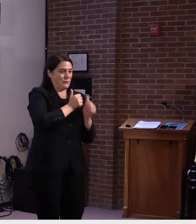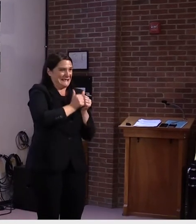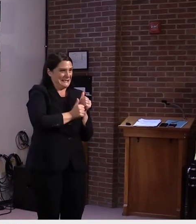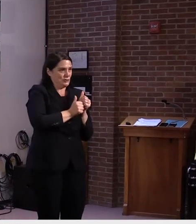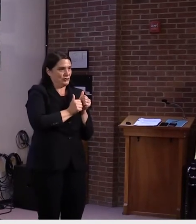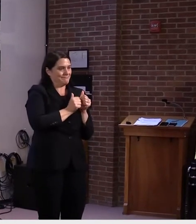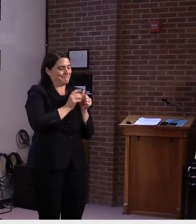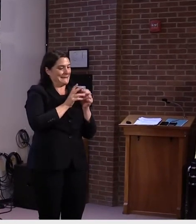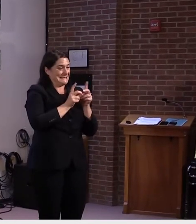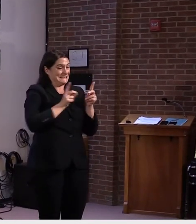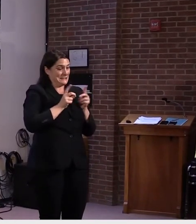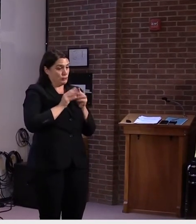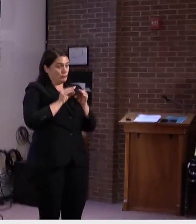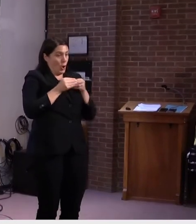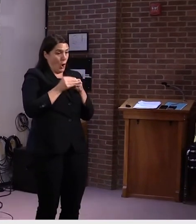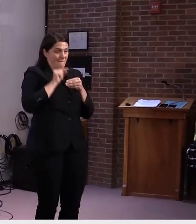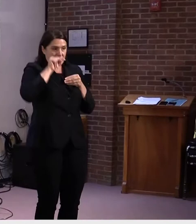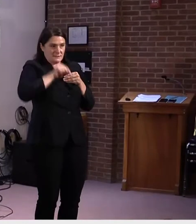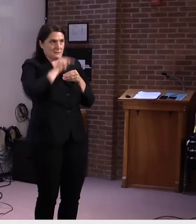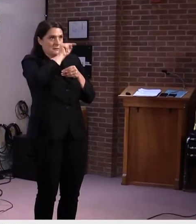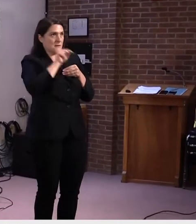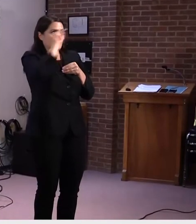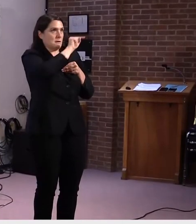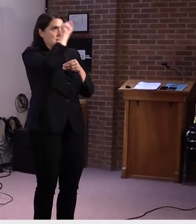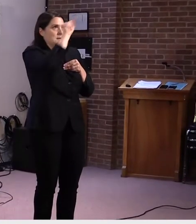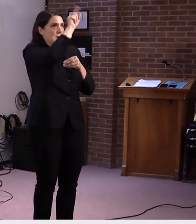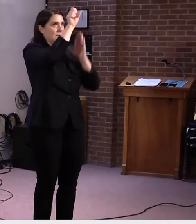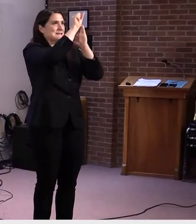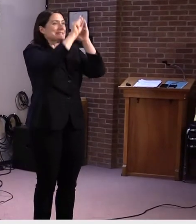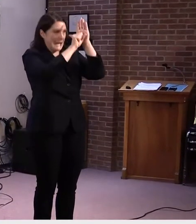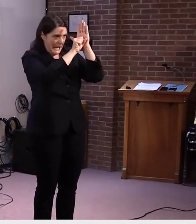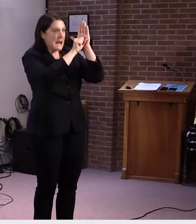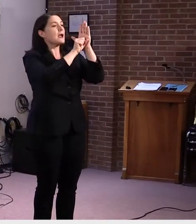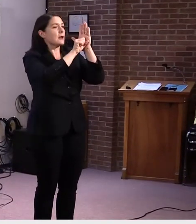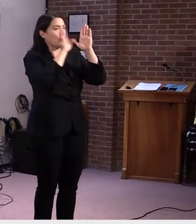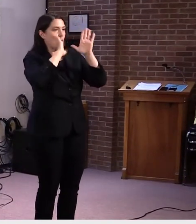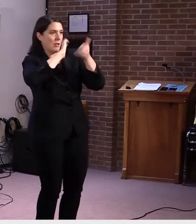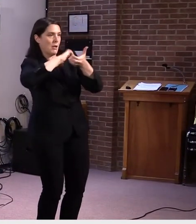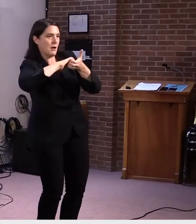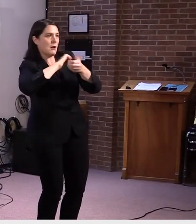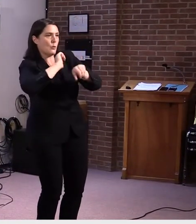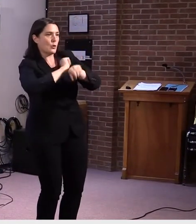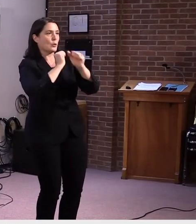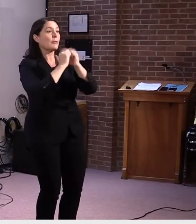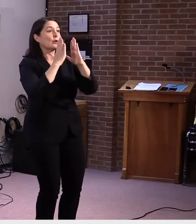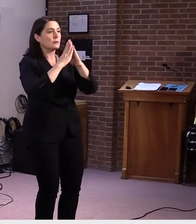um, that this information gets out and working closely with the supervisory unions.